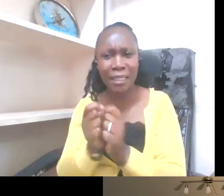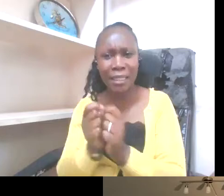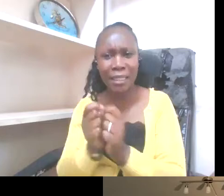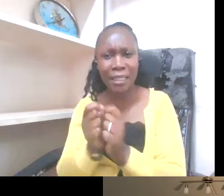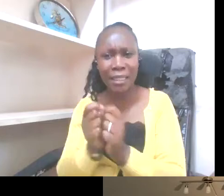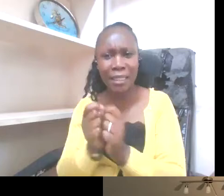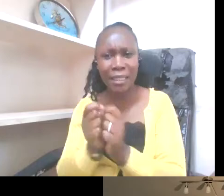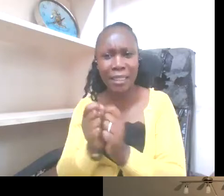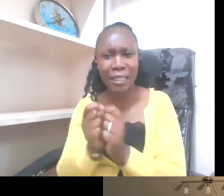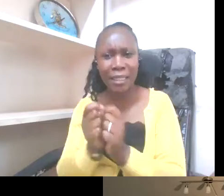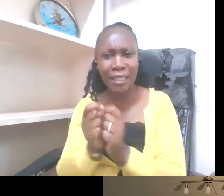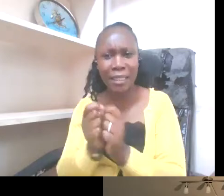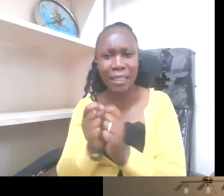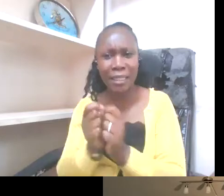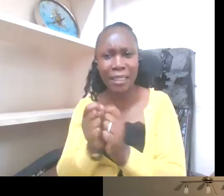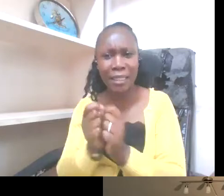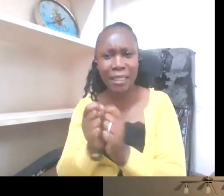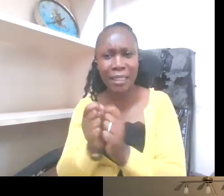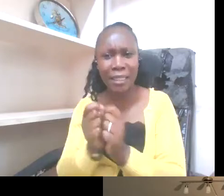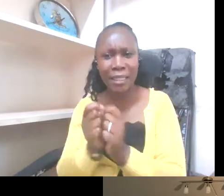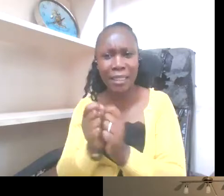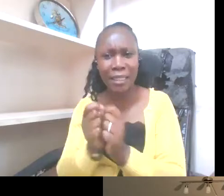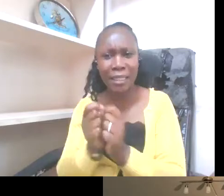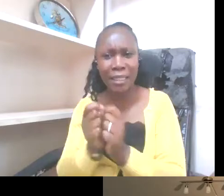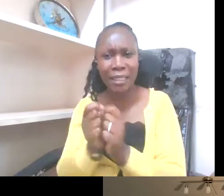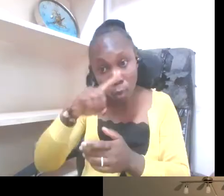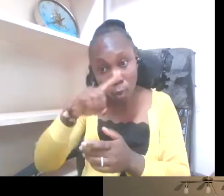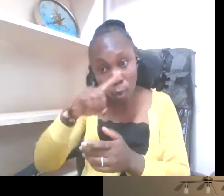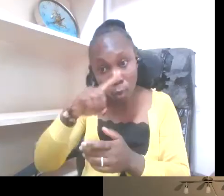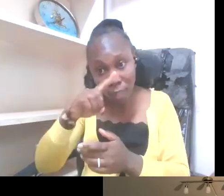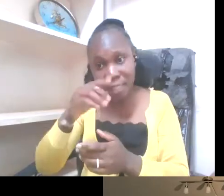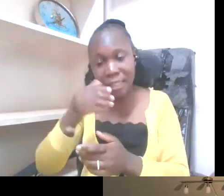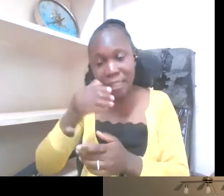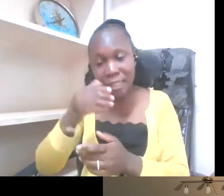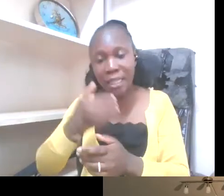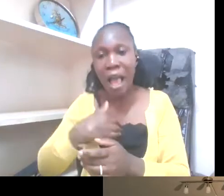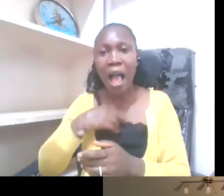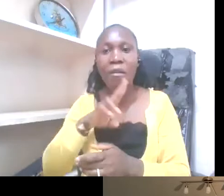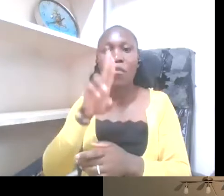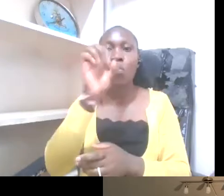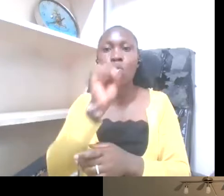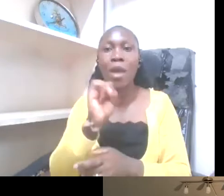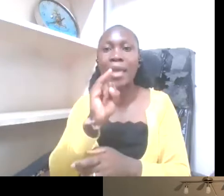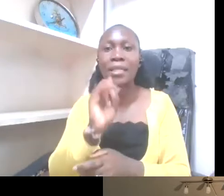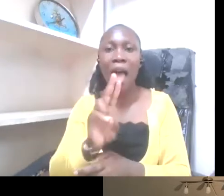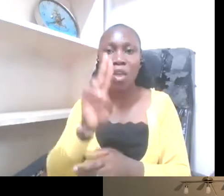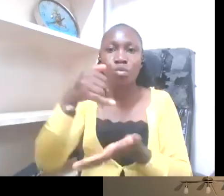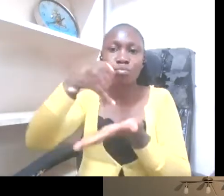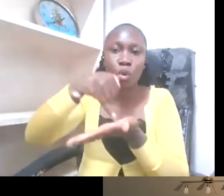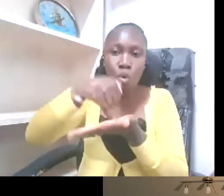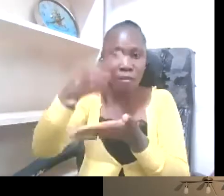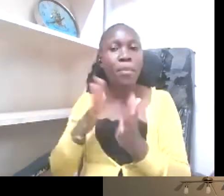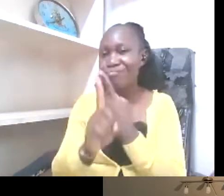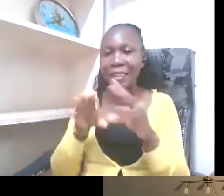USIU inclusive of people who have different disabilities. And out of the task force.